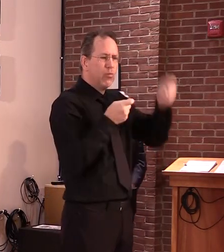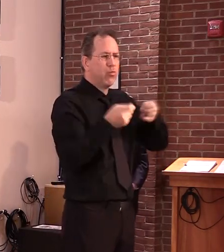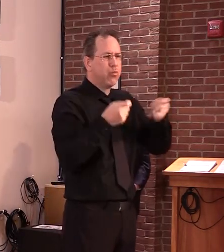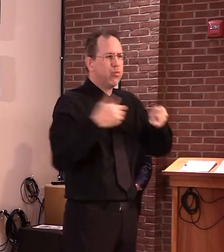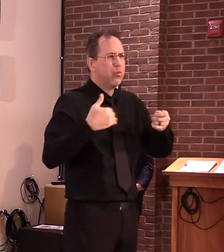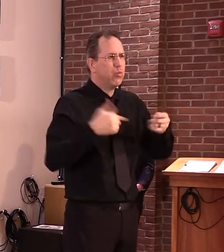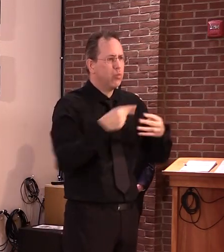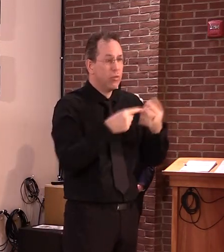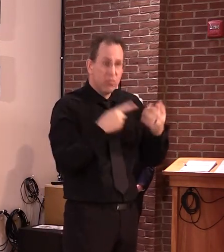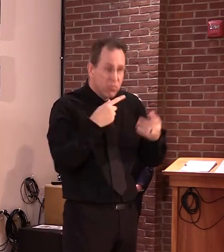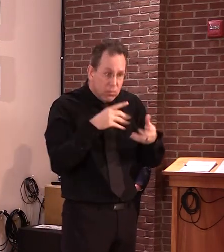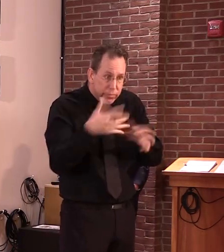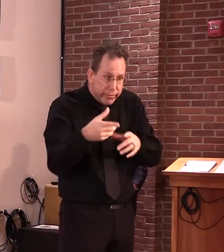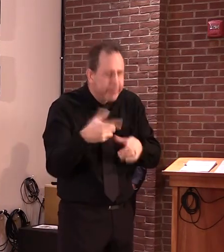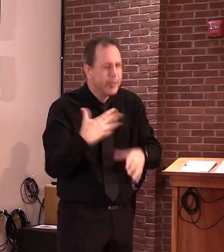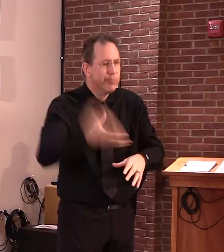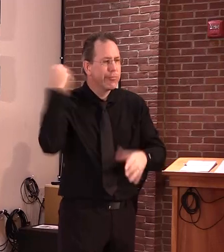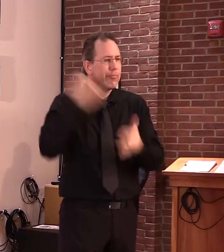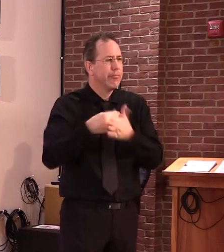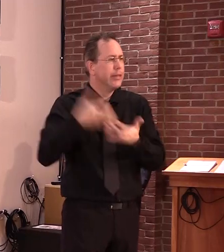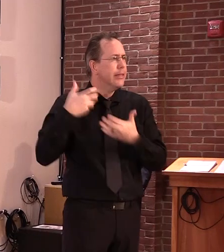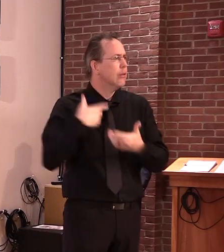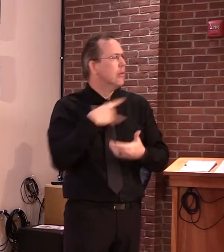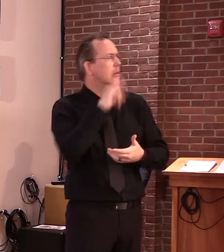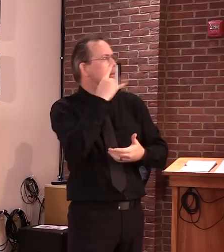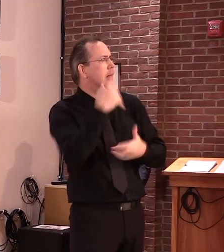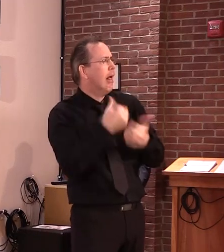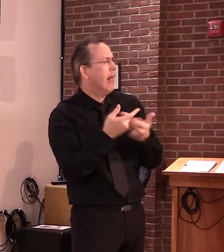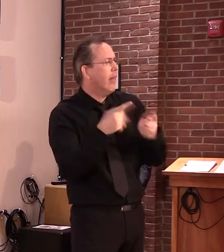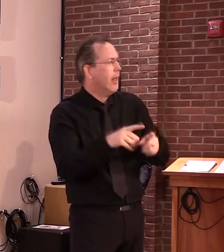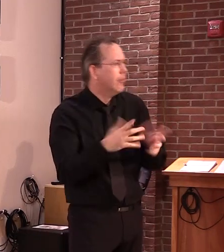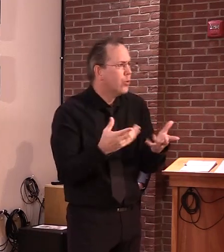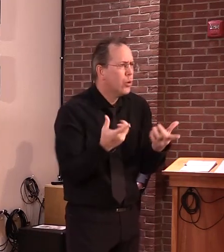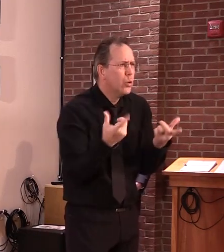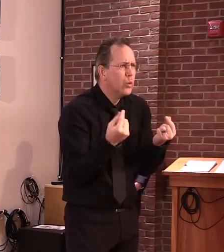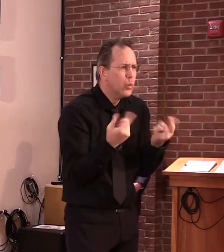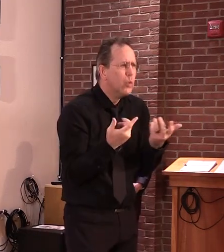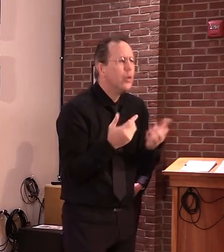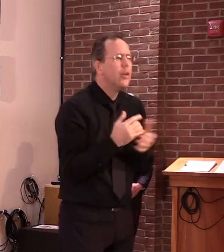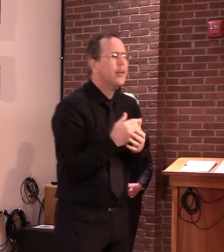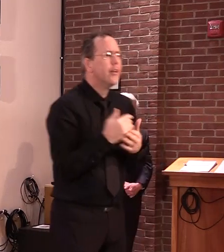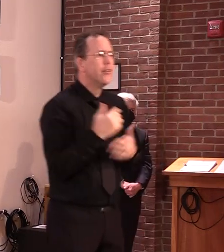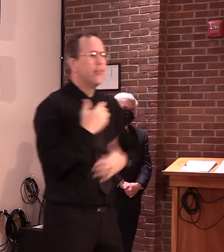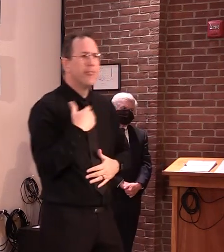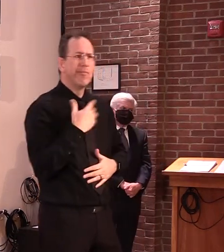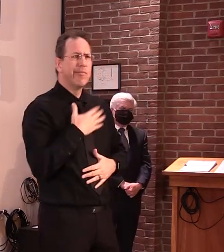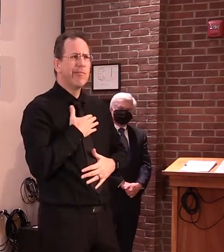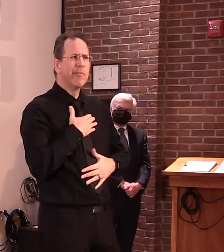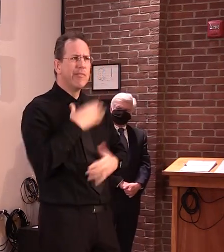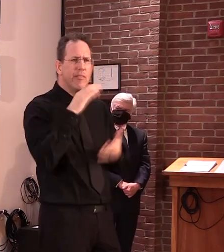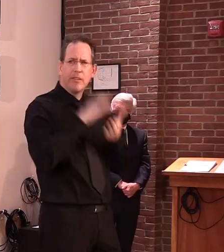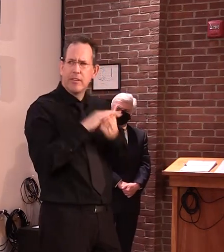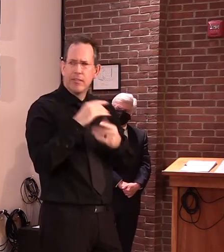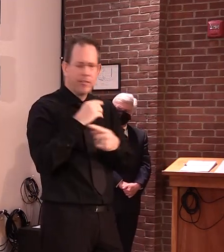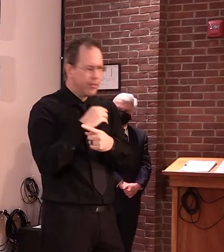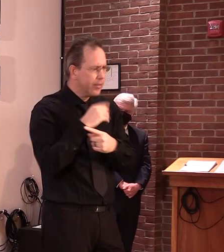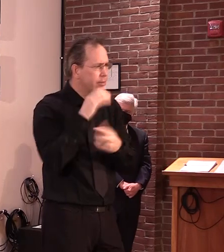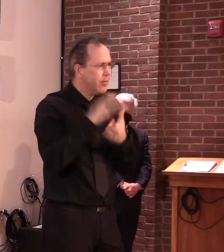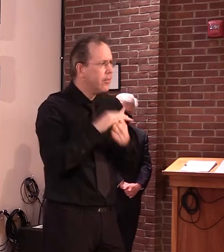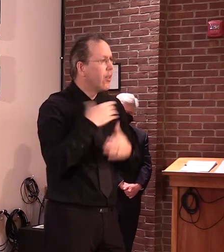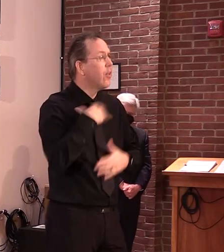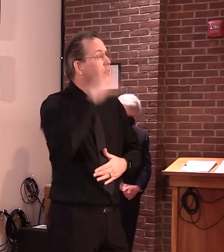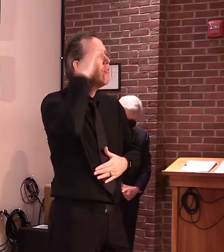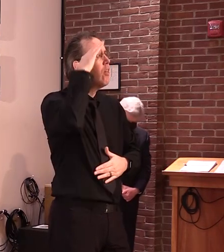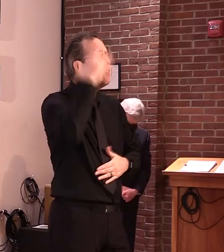it's a great question. We've chosen to put people over policy in this case and trying to get money in the hands of Vermonters that